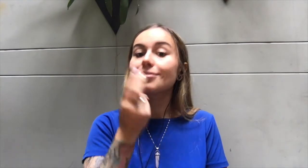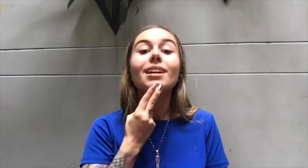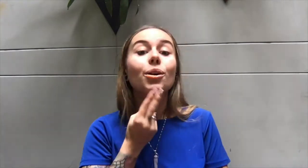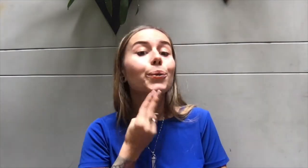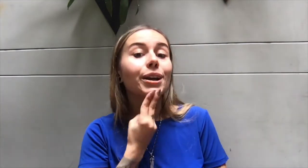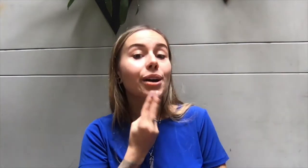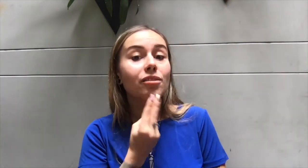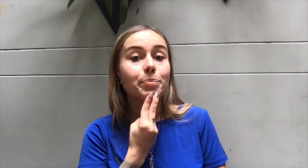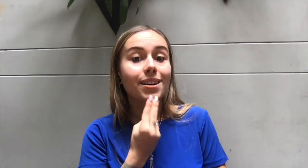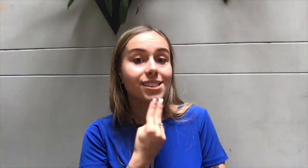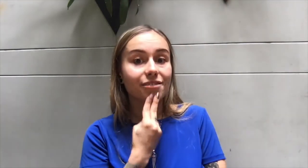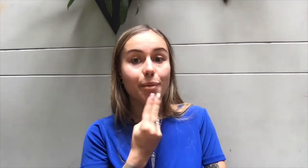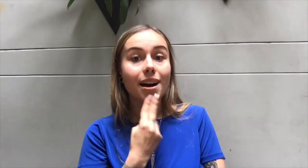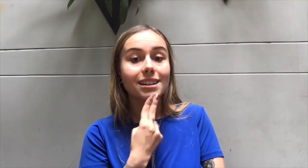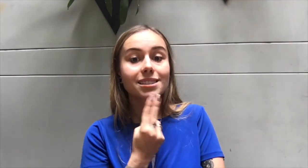When you have a positive mind.